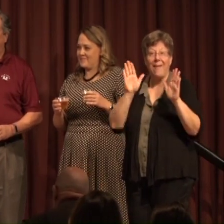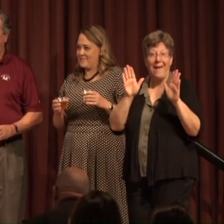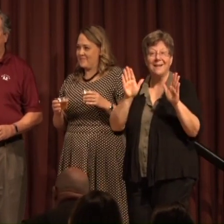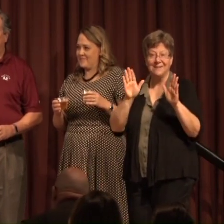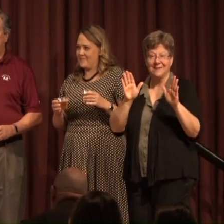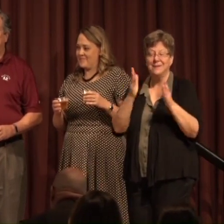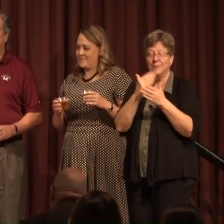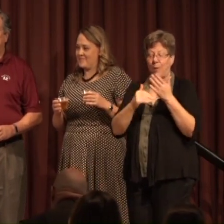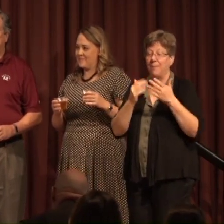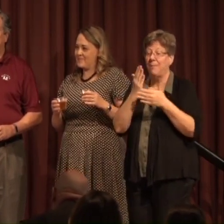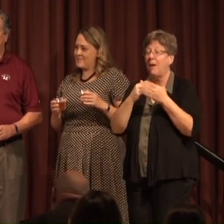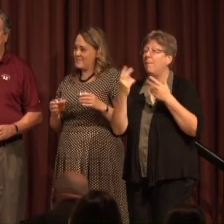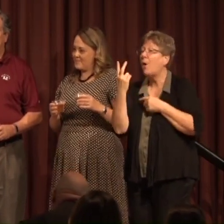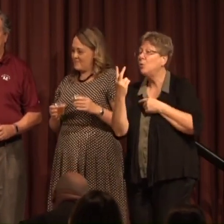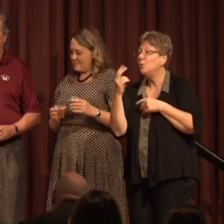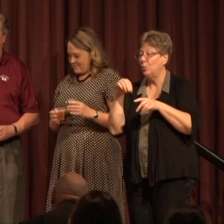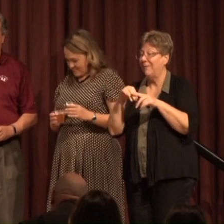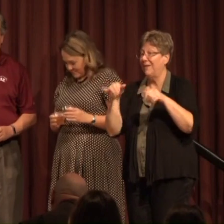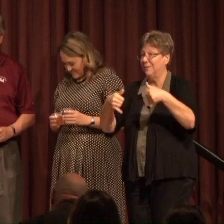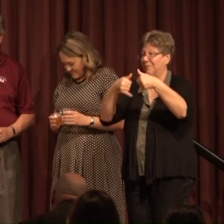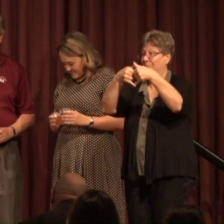Part two of this toast